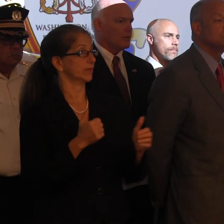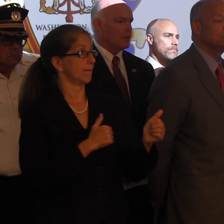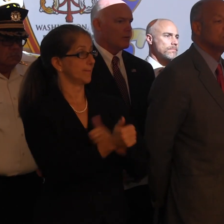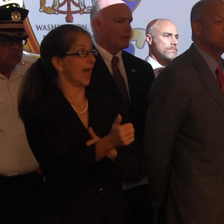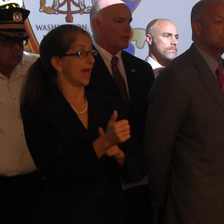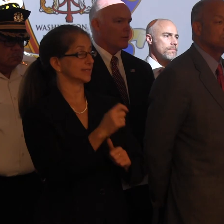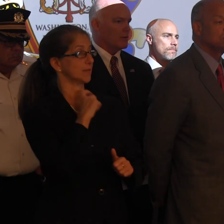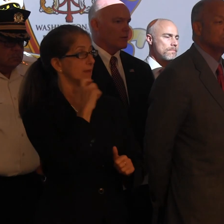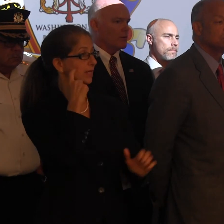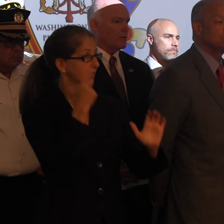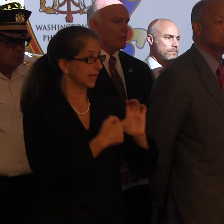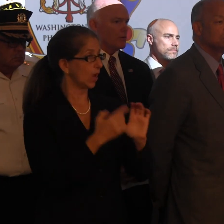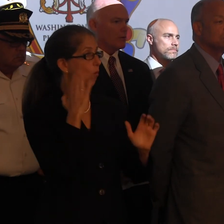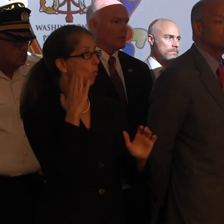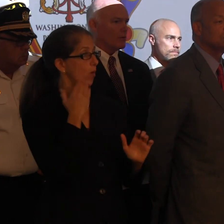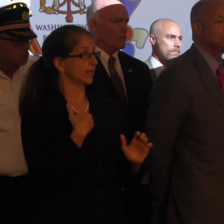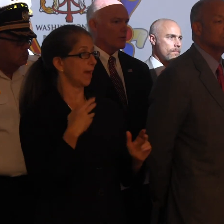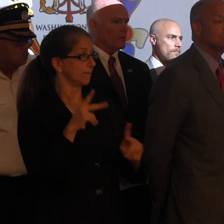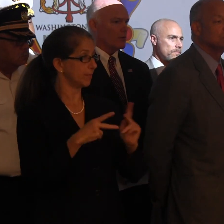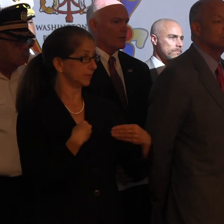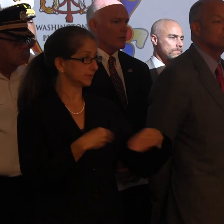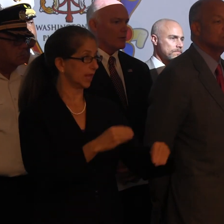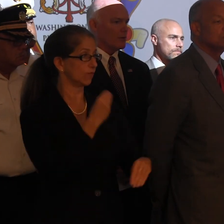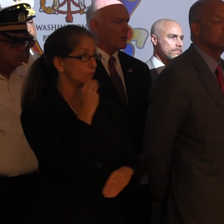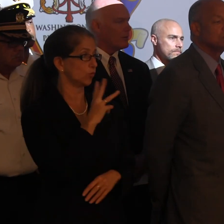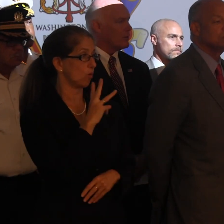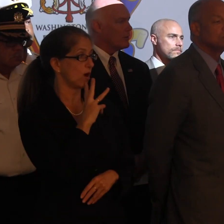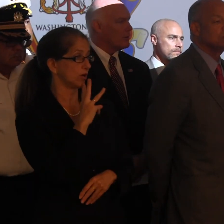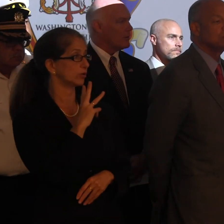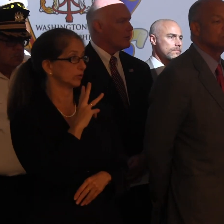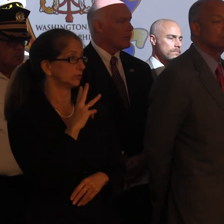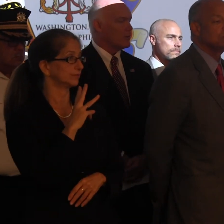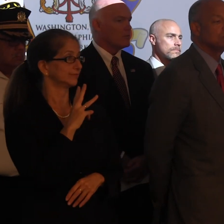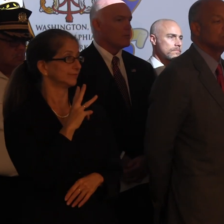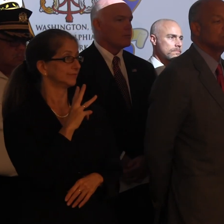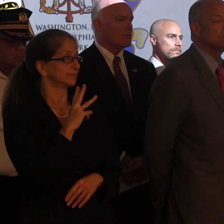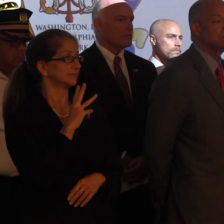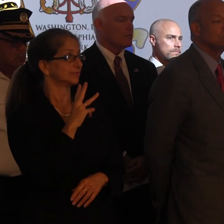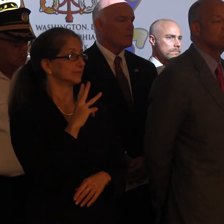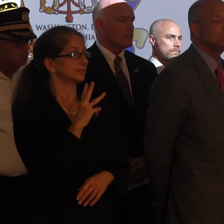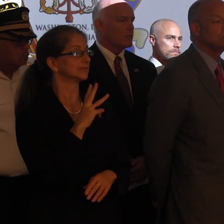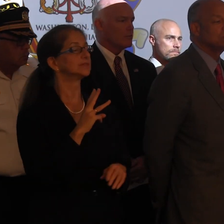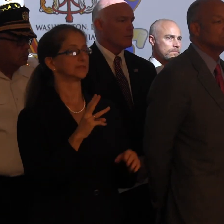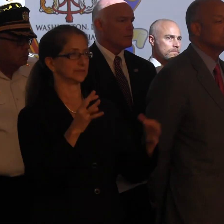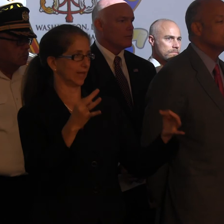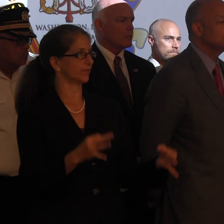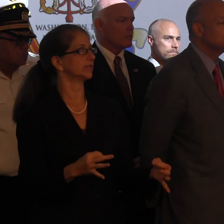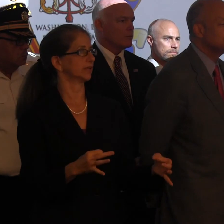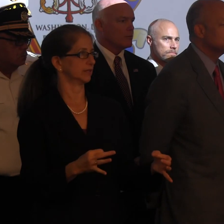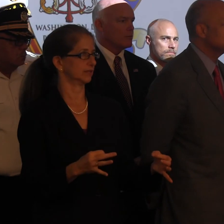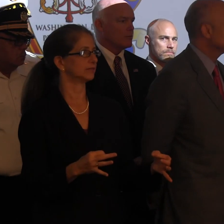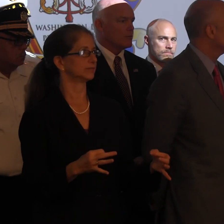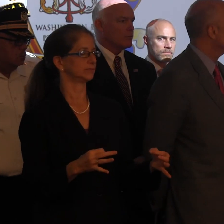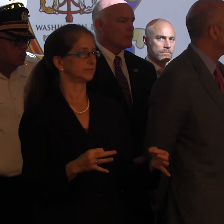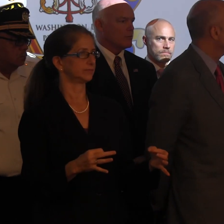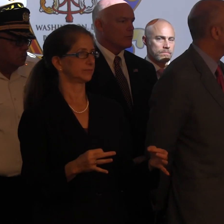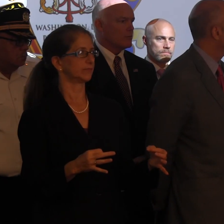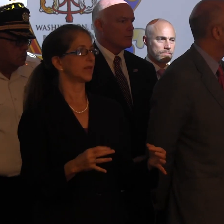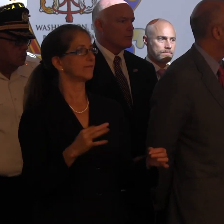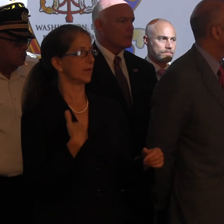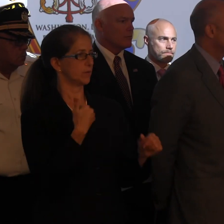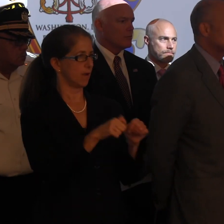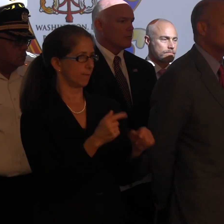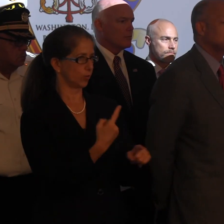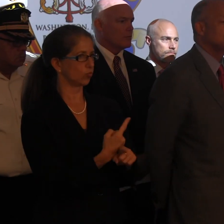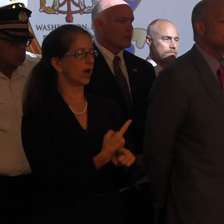vendors who people selling food and water? It's not like people are going to come in several hours. Absolutely. If I'm, again, remembering